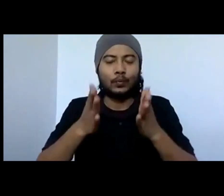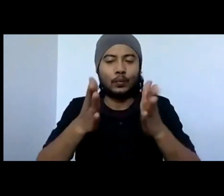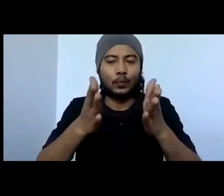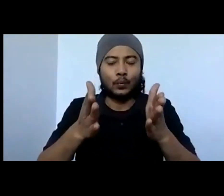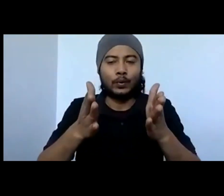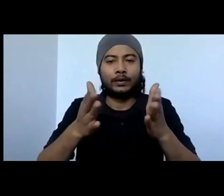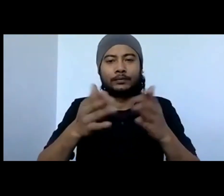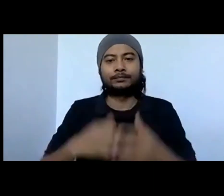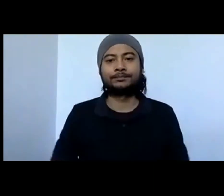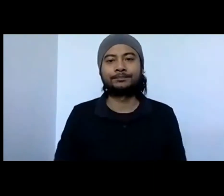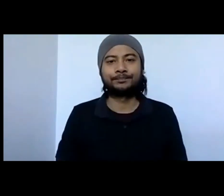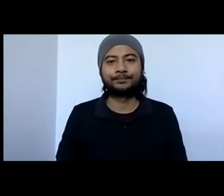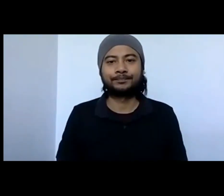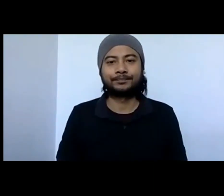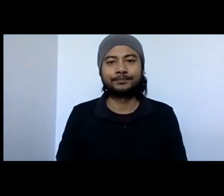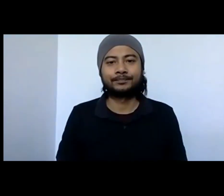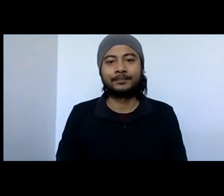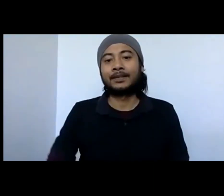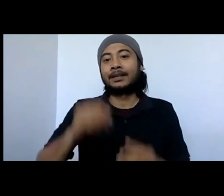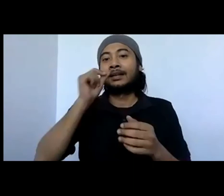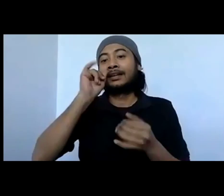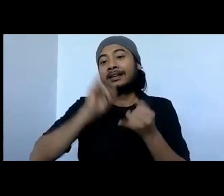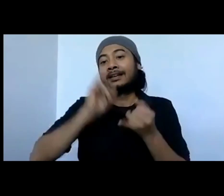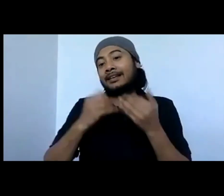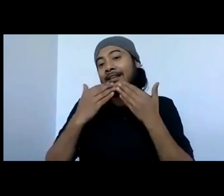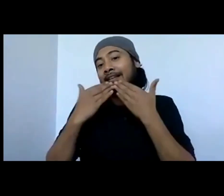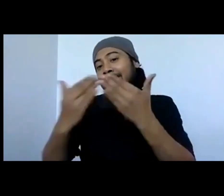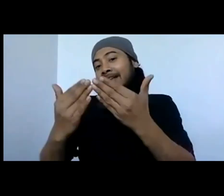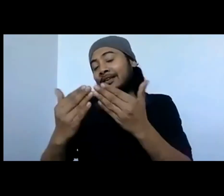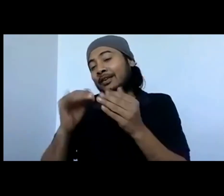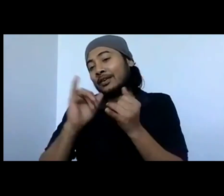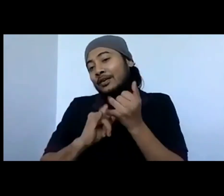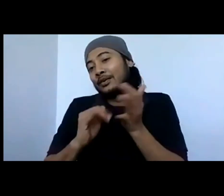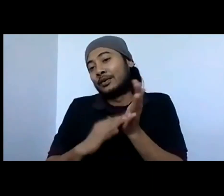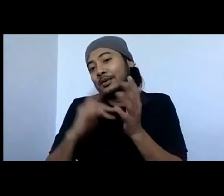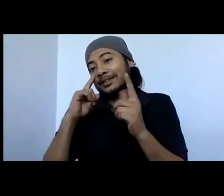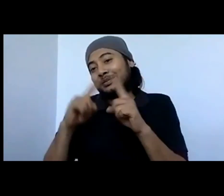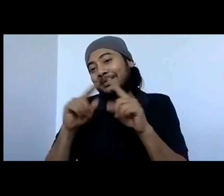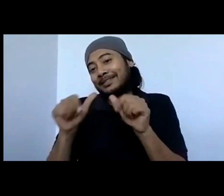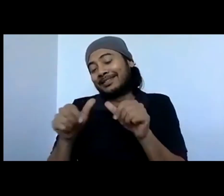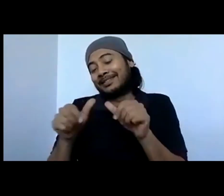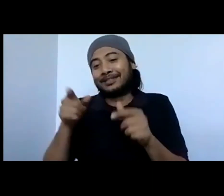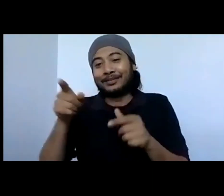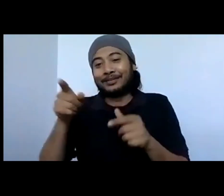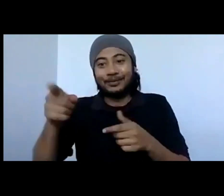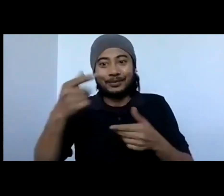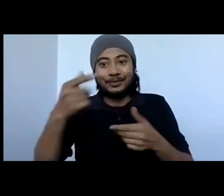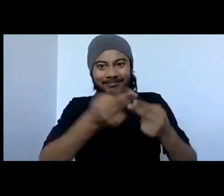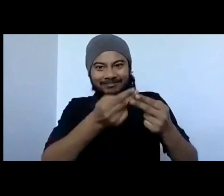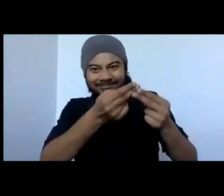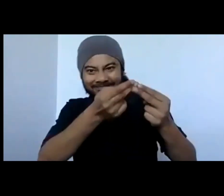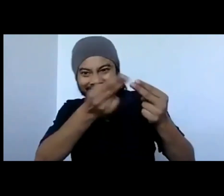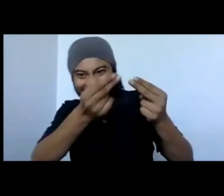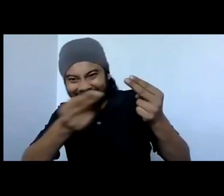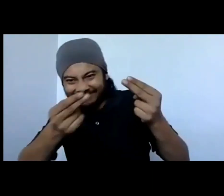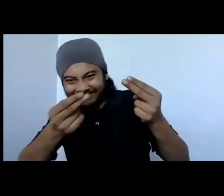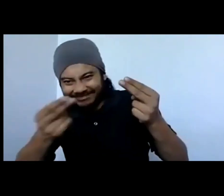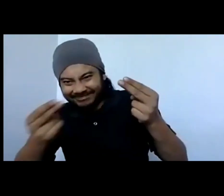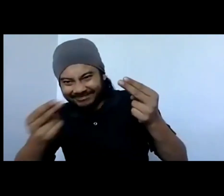Thank you, Smita. Thank you very much for your very interesting, passionate and very work, very far-eaching